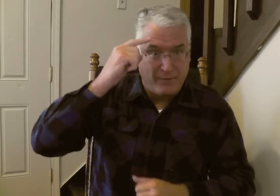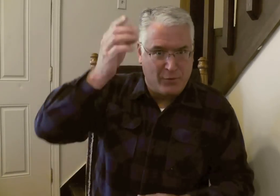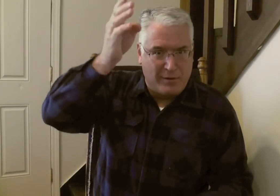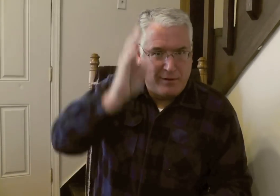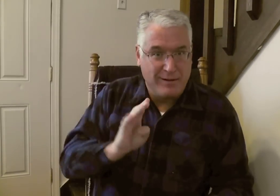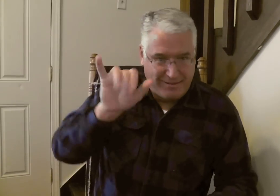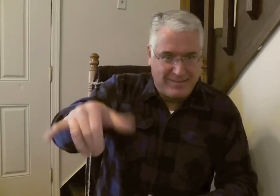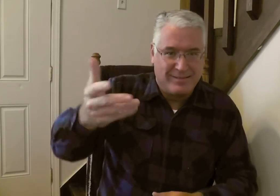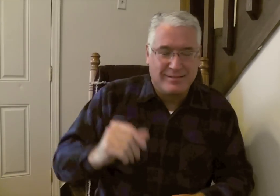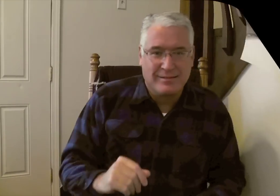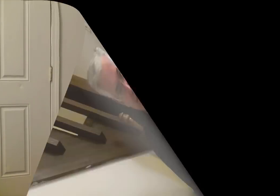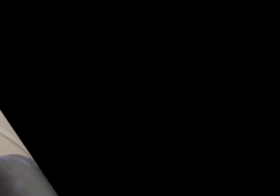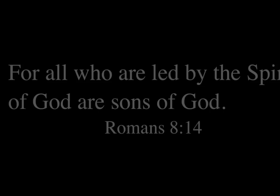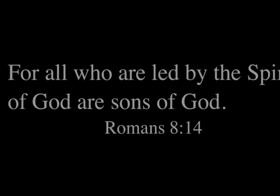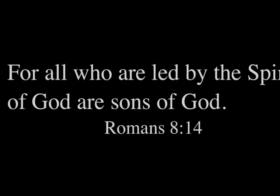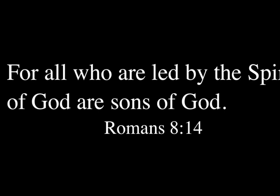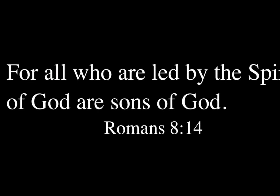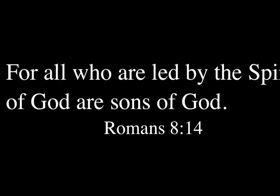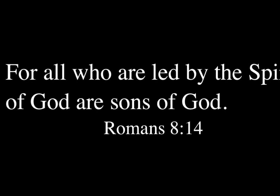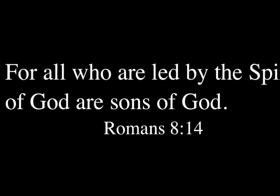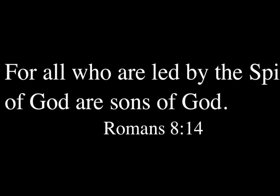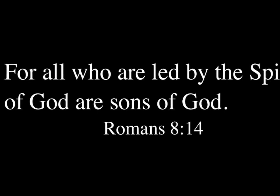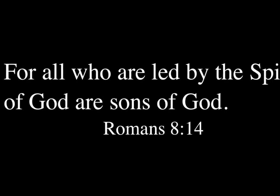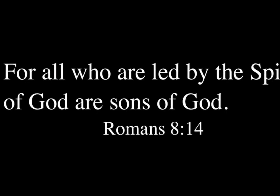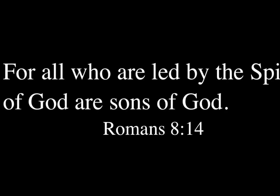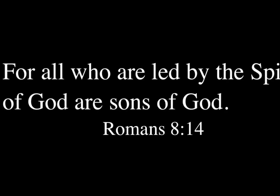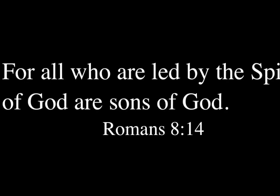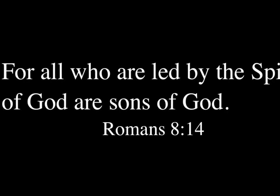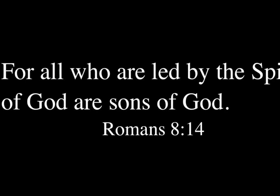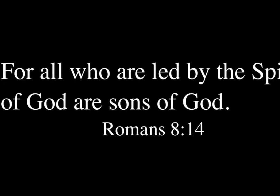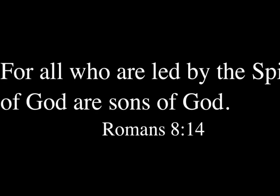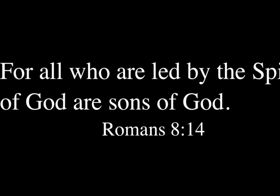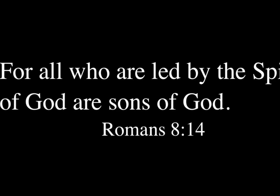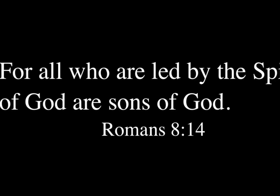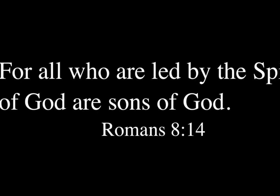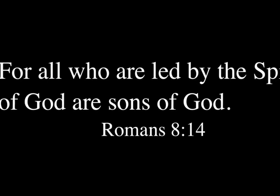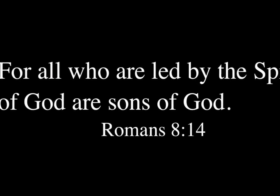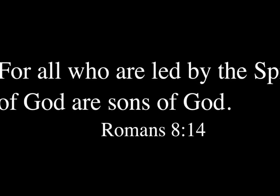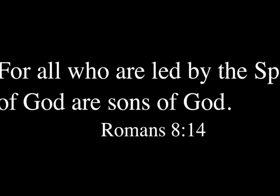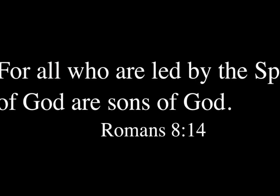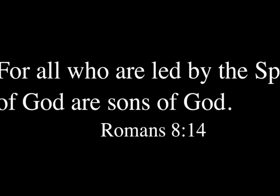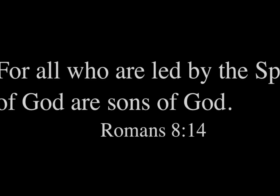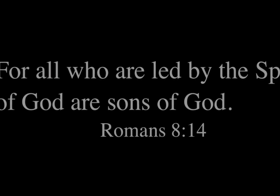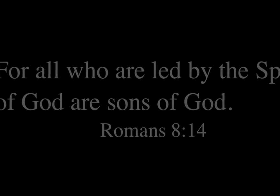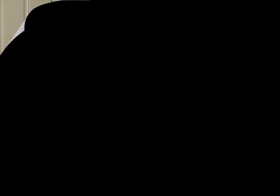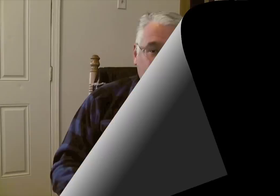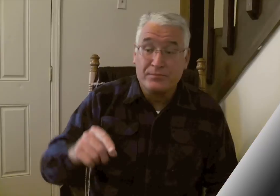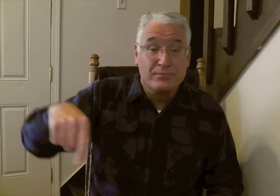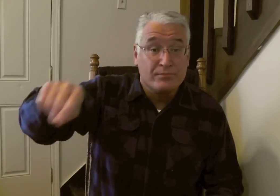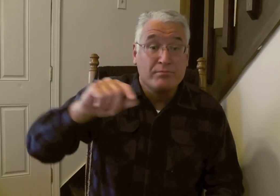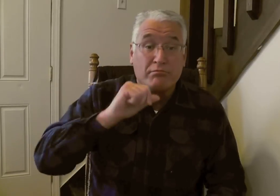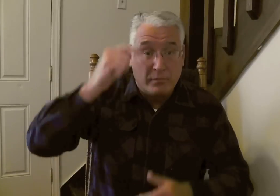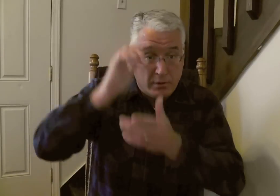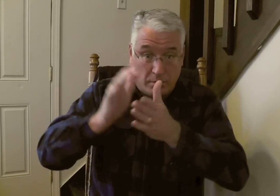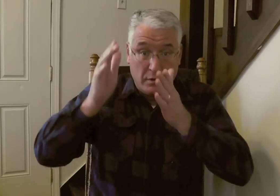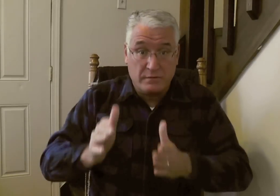for God. For all who are led by the Spirit of God are sons of God. The